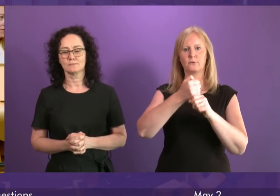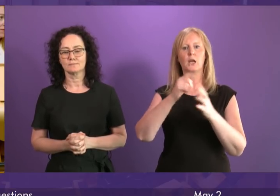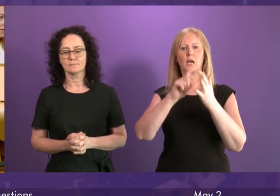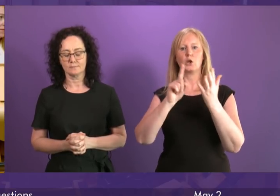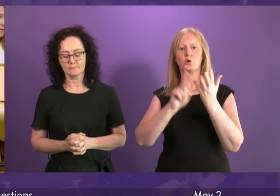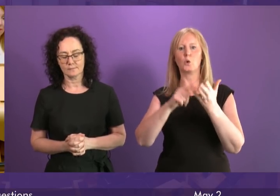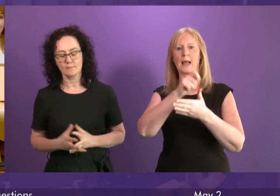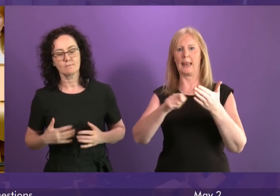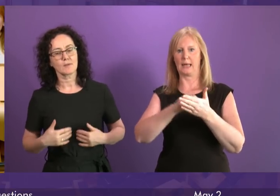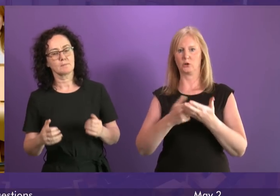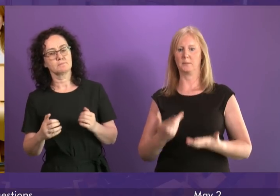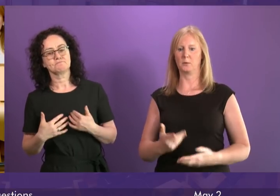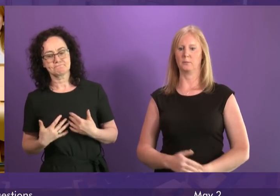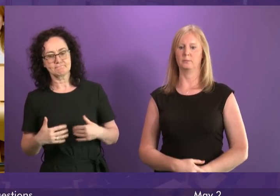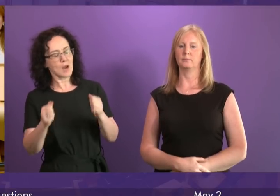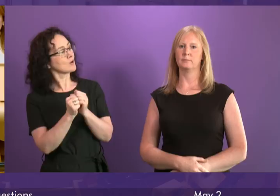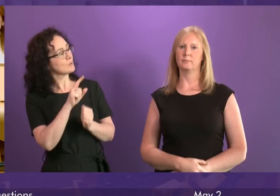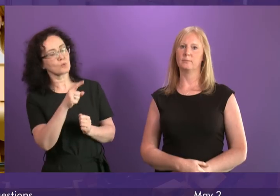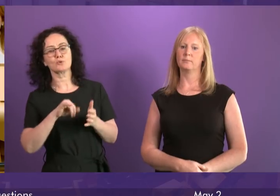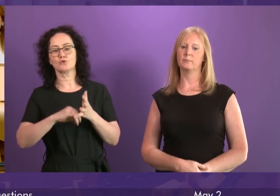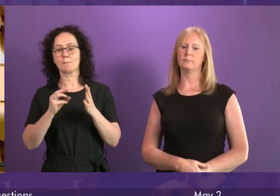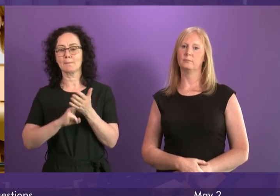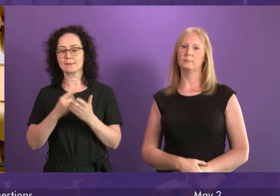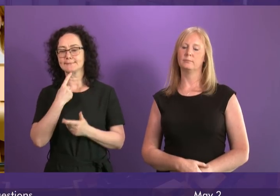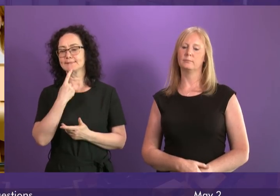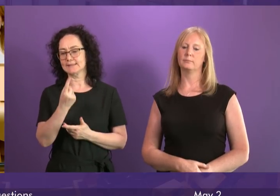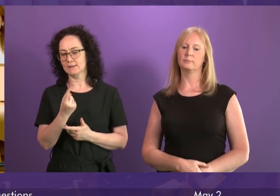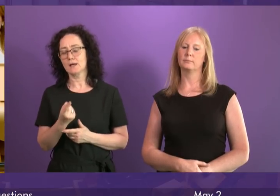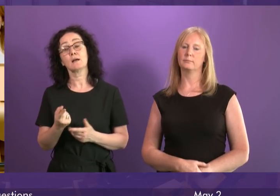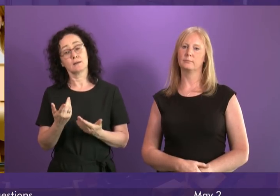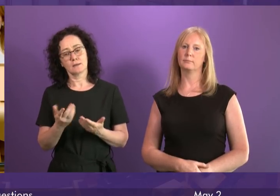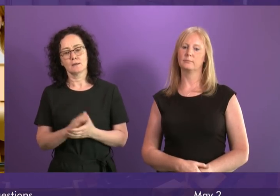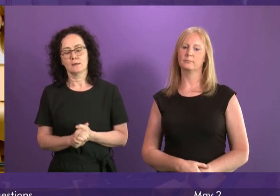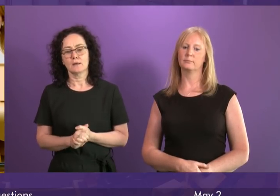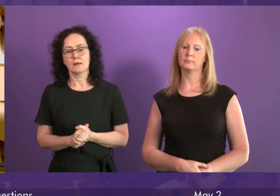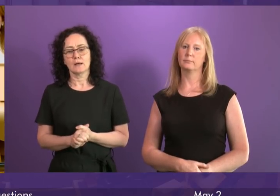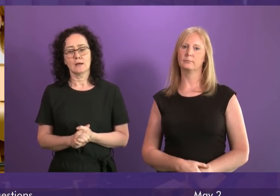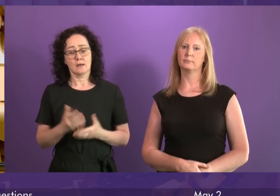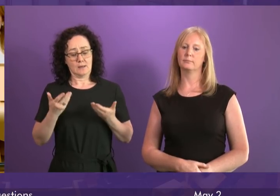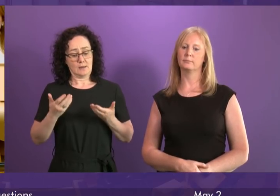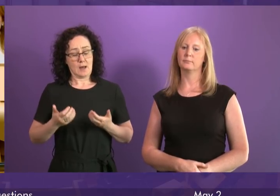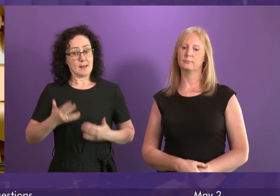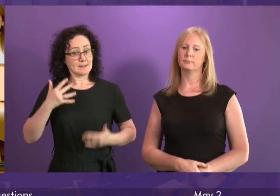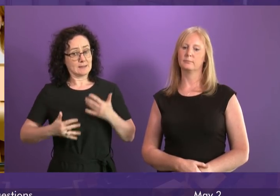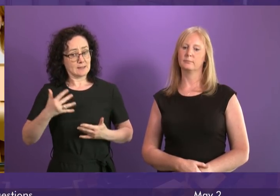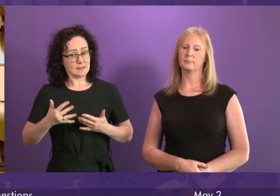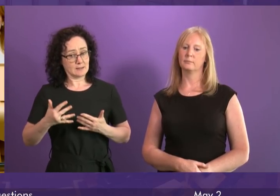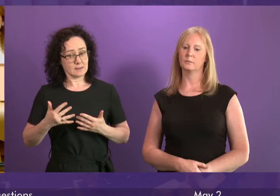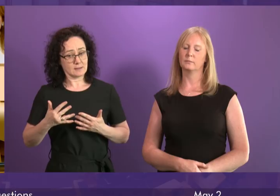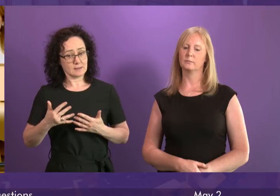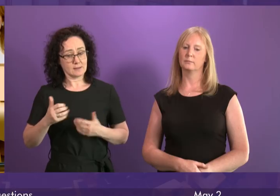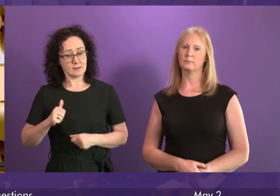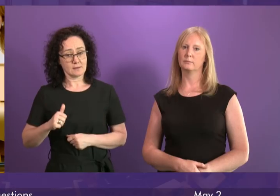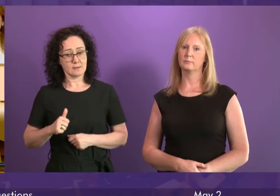I agree with everything Stuart Macmillan has just said in particular the statistics that have been released by the Federation